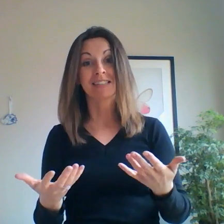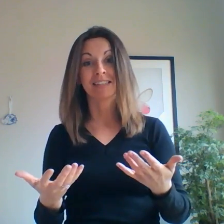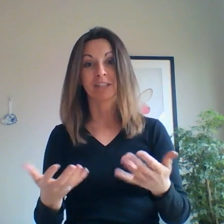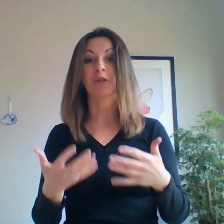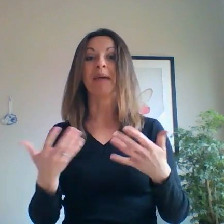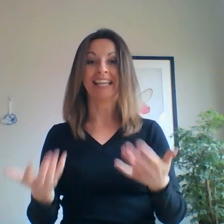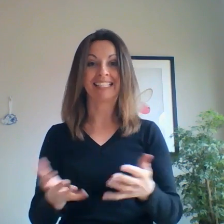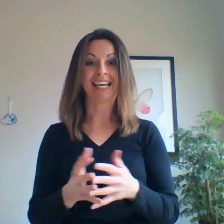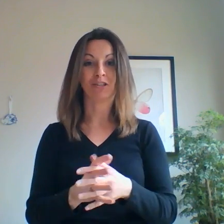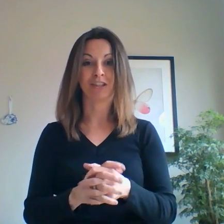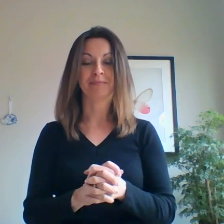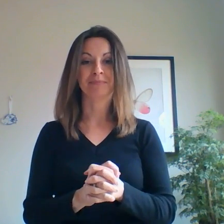you're paying attention.